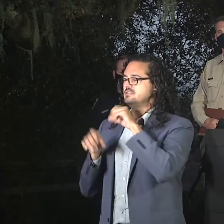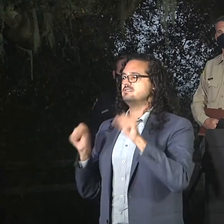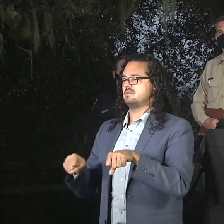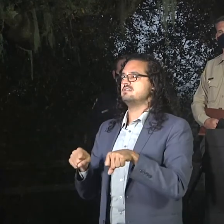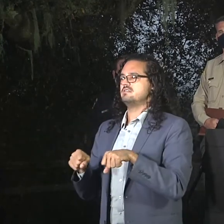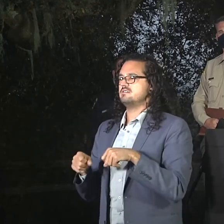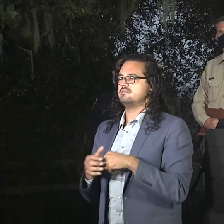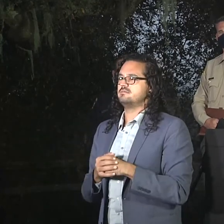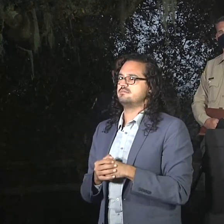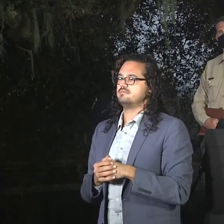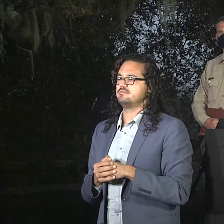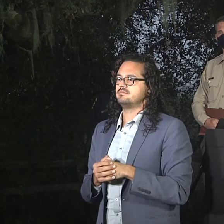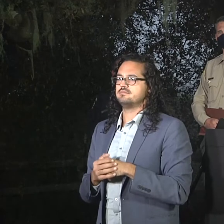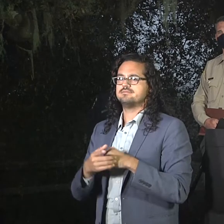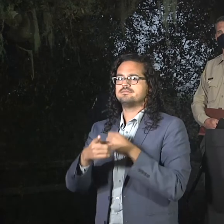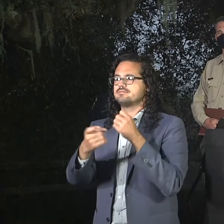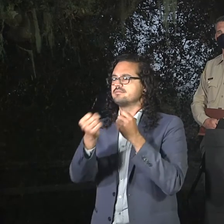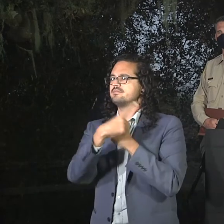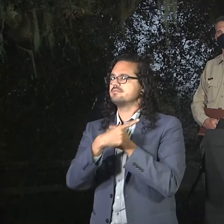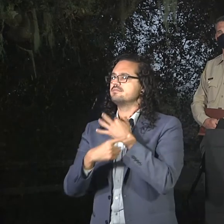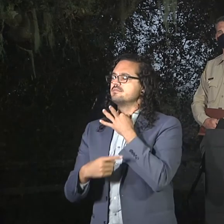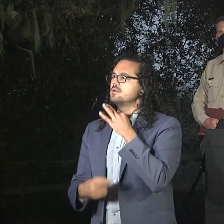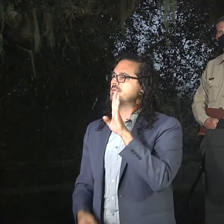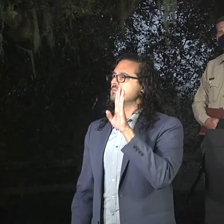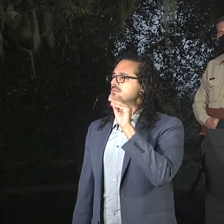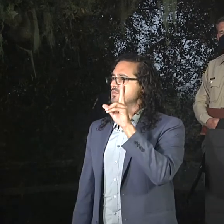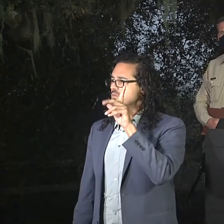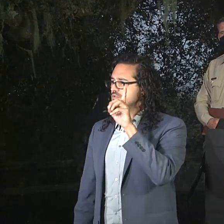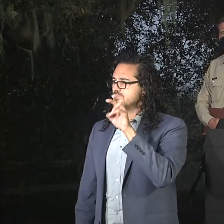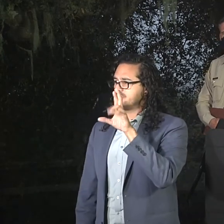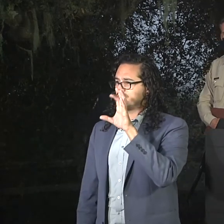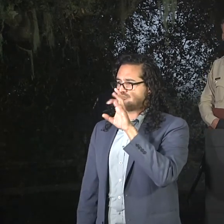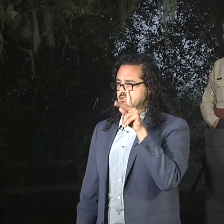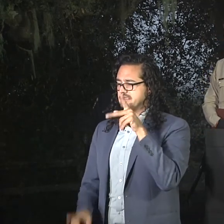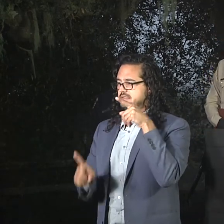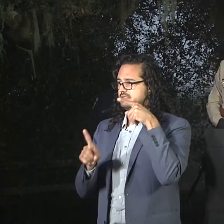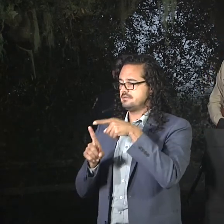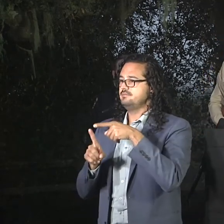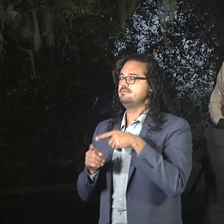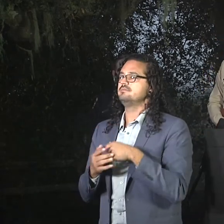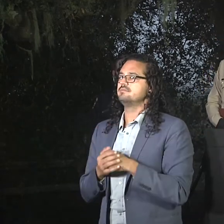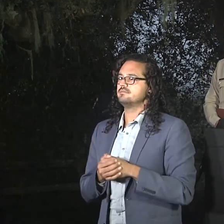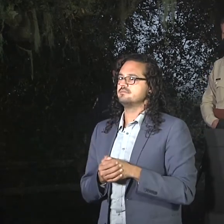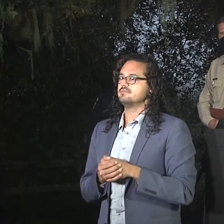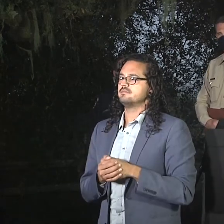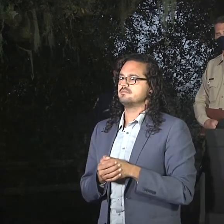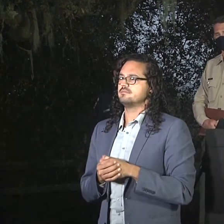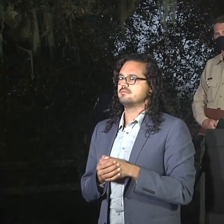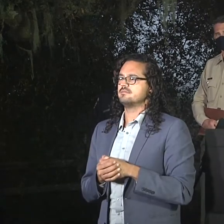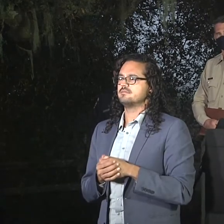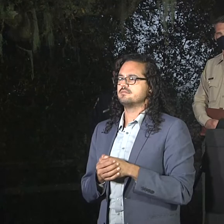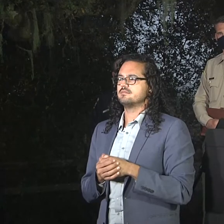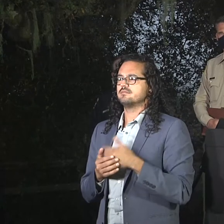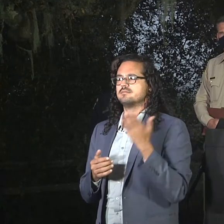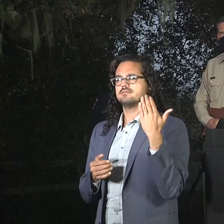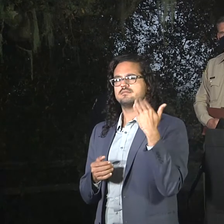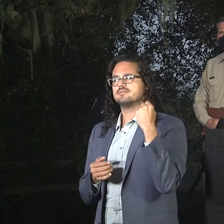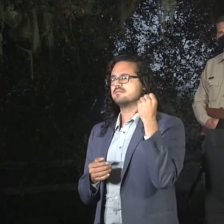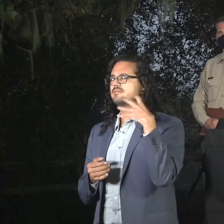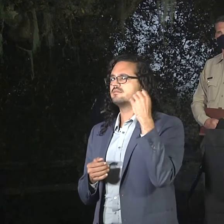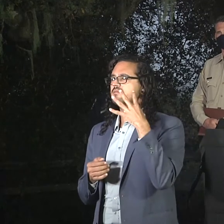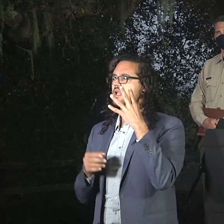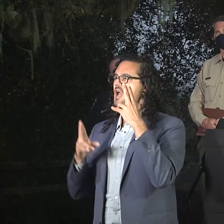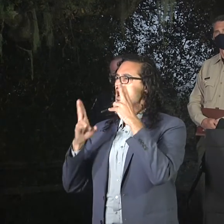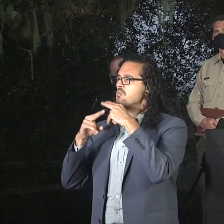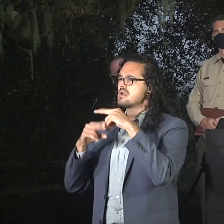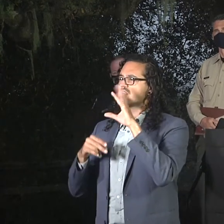Can you tell us about the operations to build those lines along the Highway 9 corridor and whether